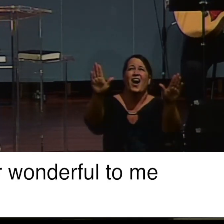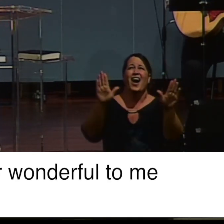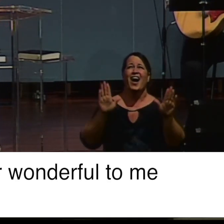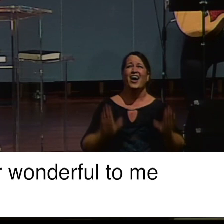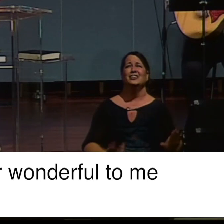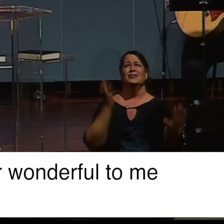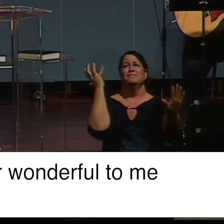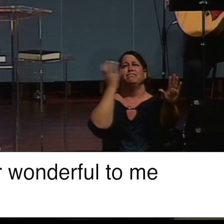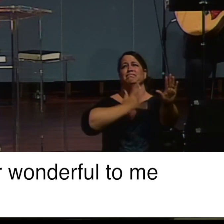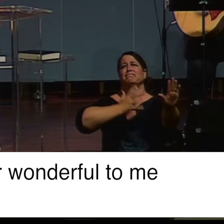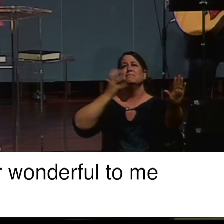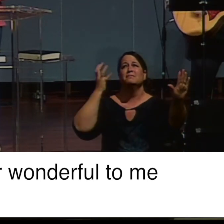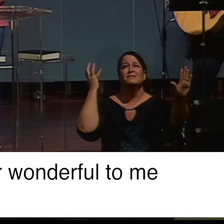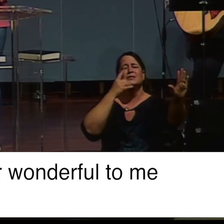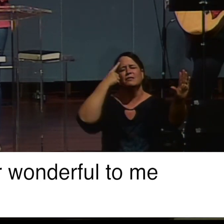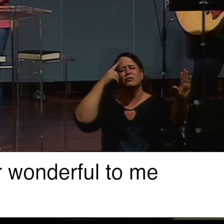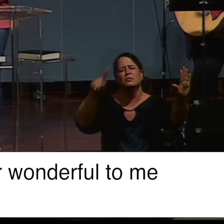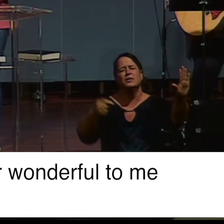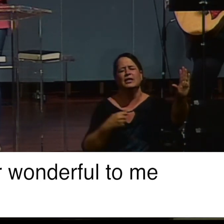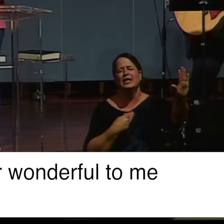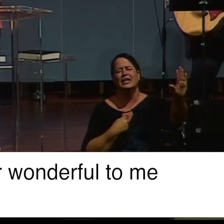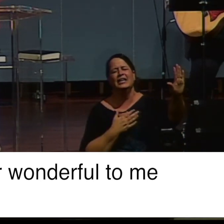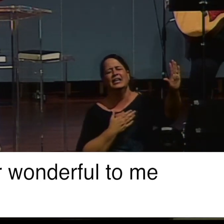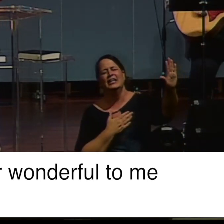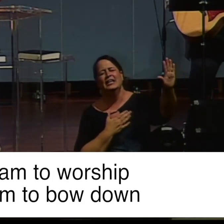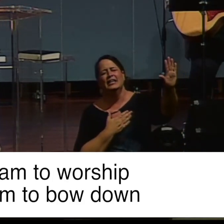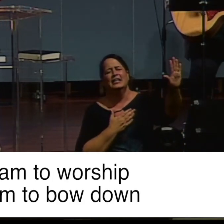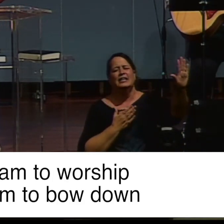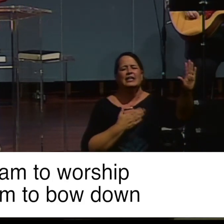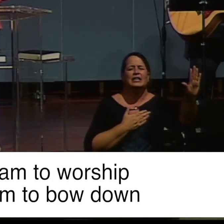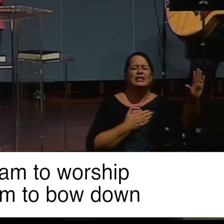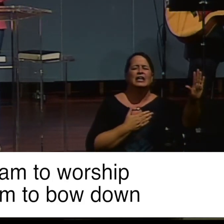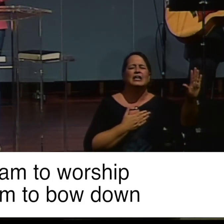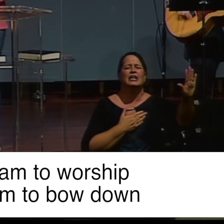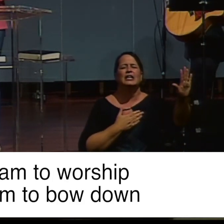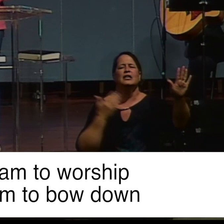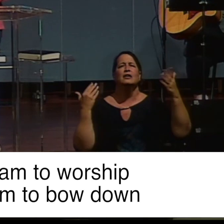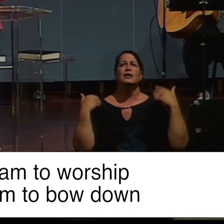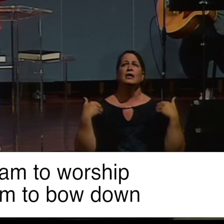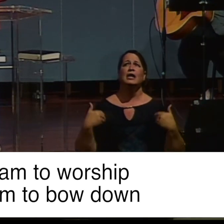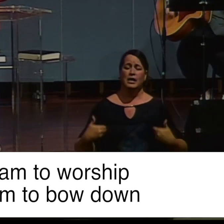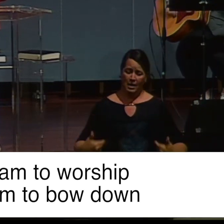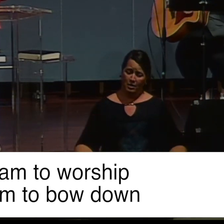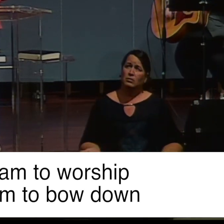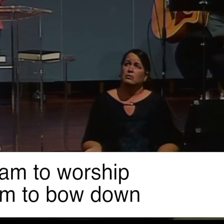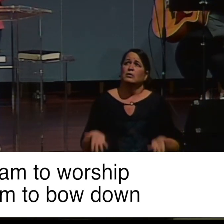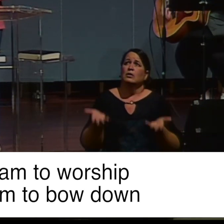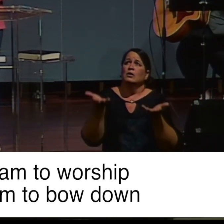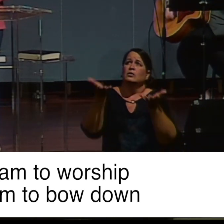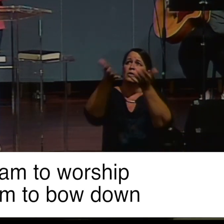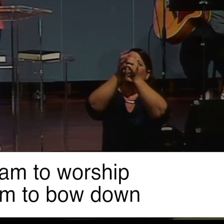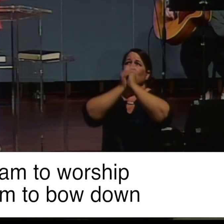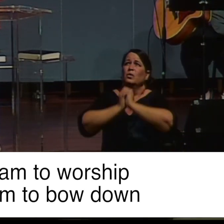wonderful to be. Here I am to worship,